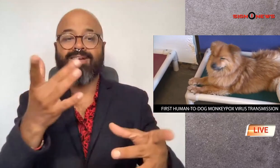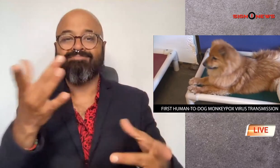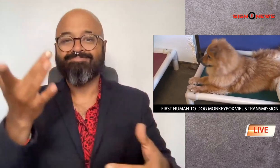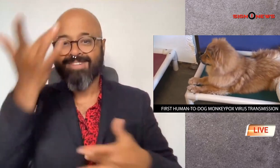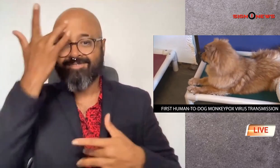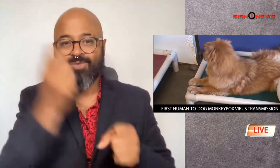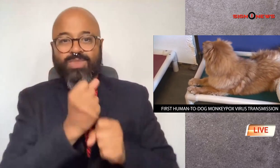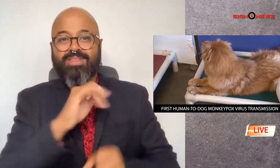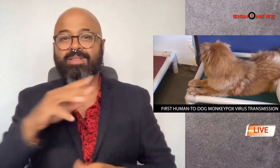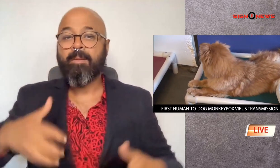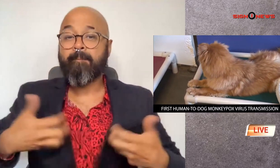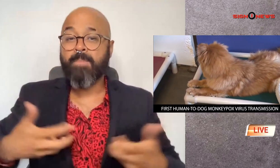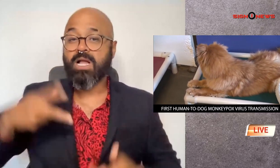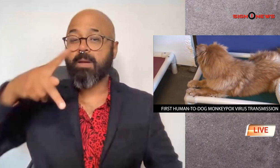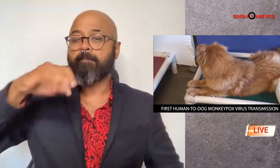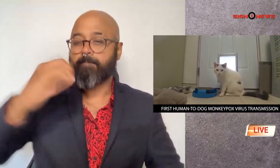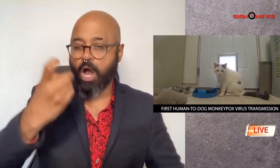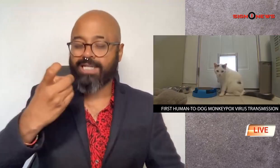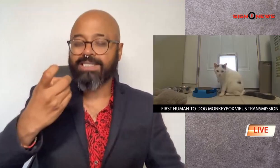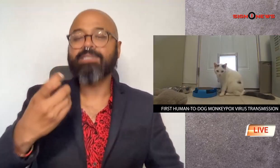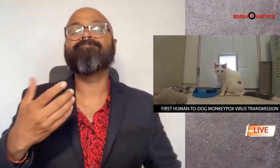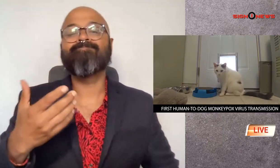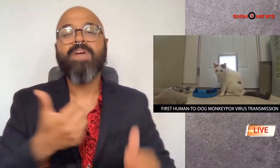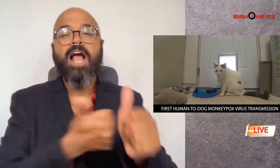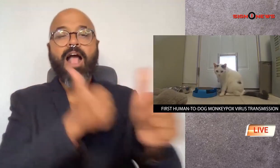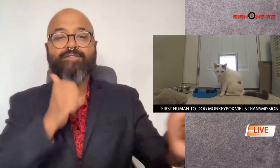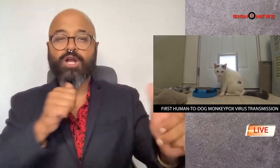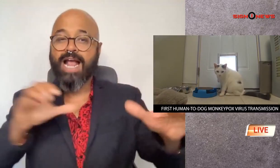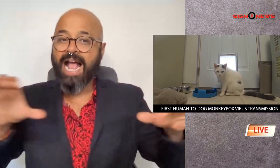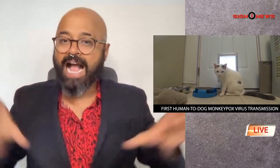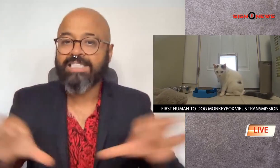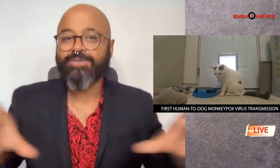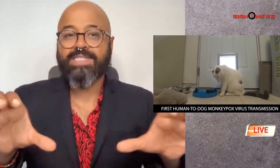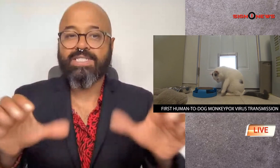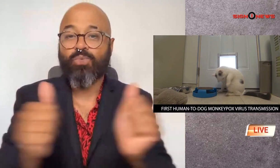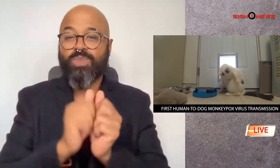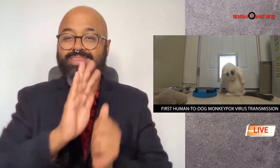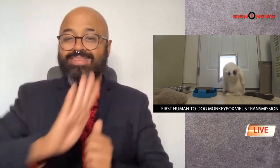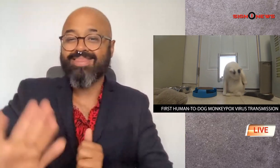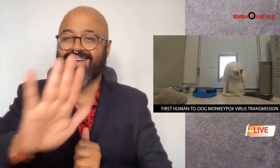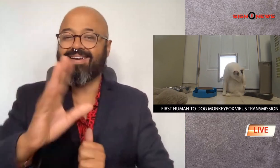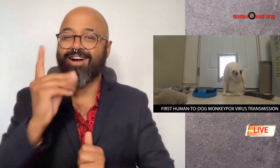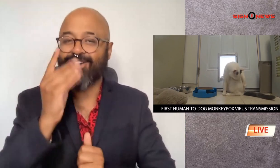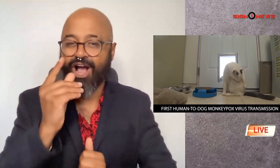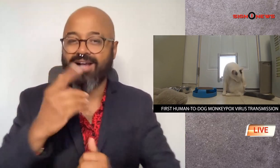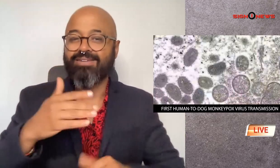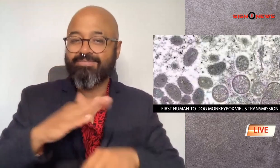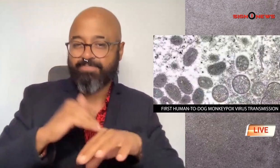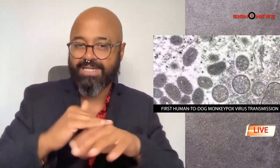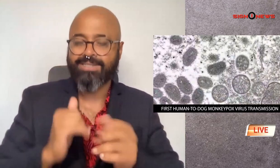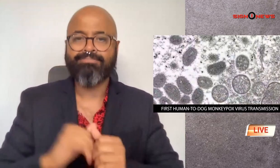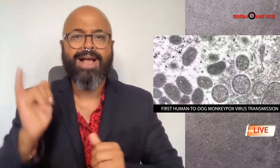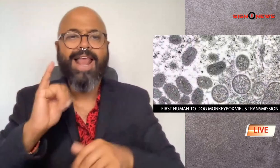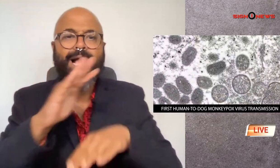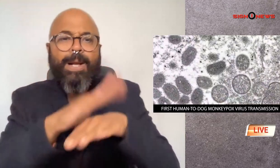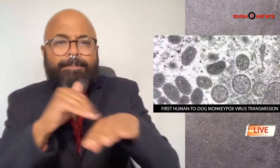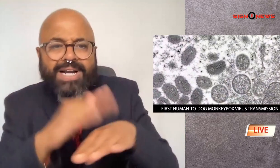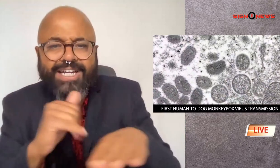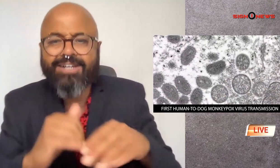the cdc warns people infected with monkey pox to avoid activities with their pets like petting